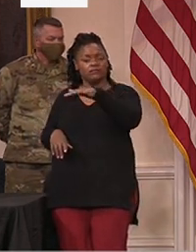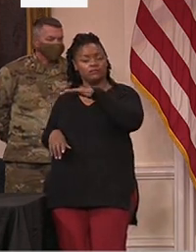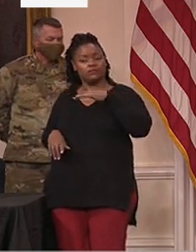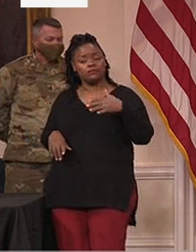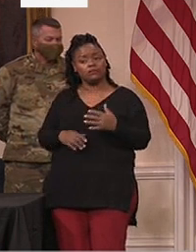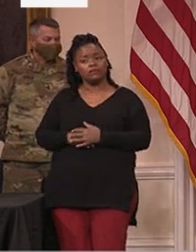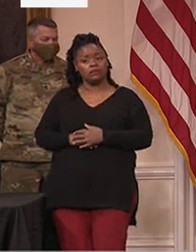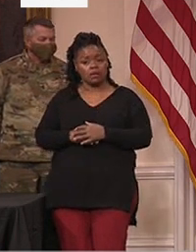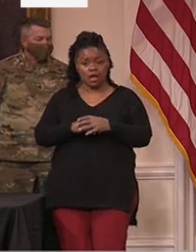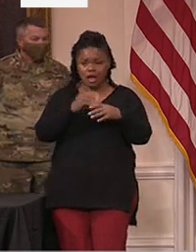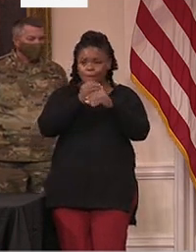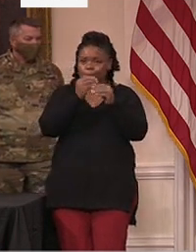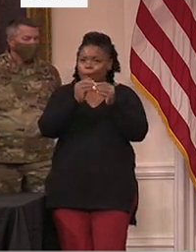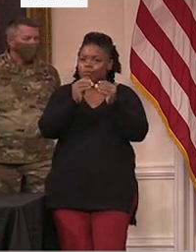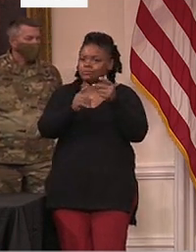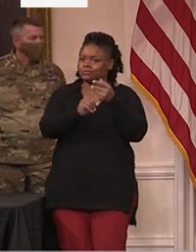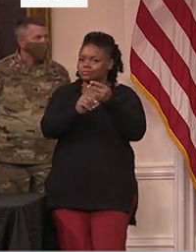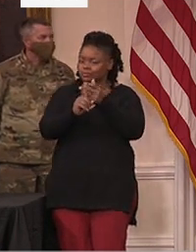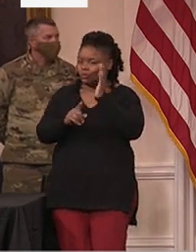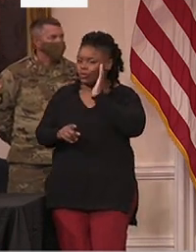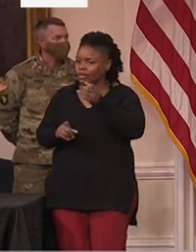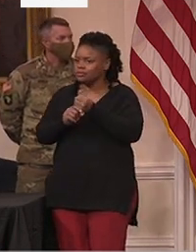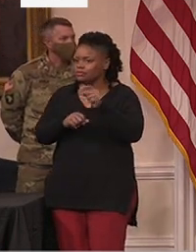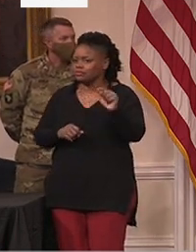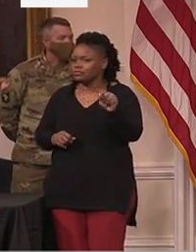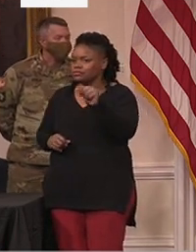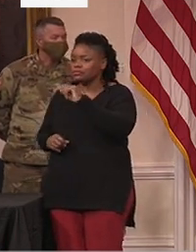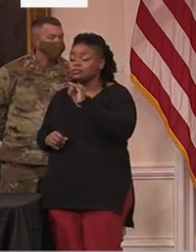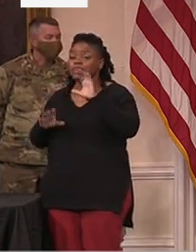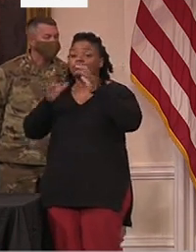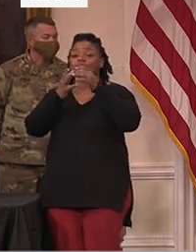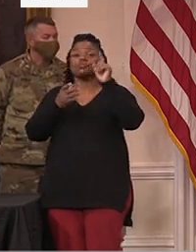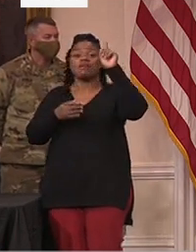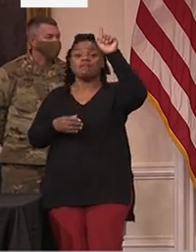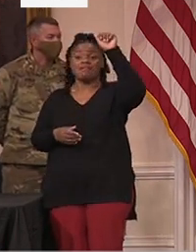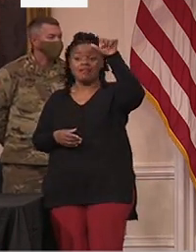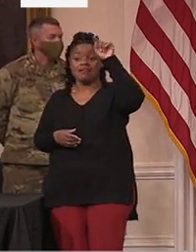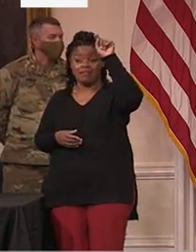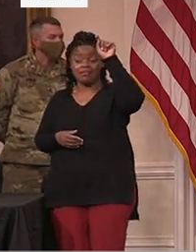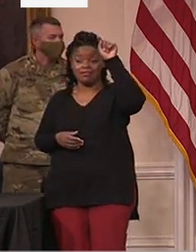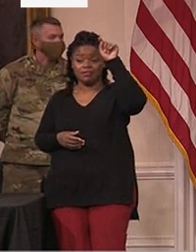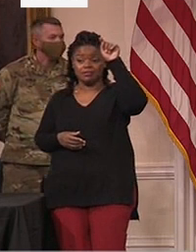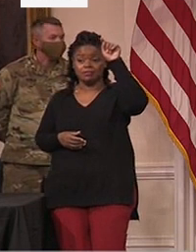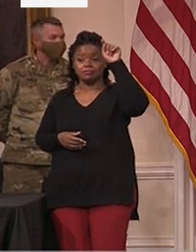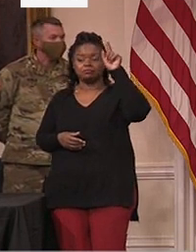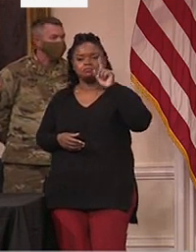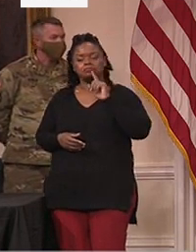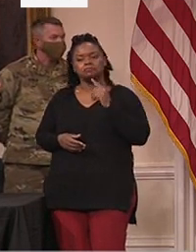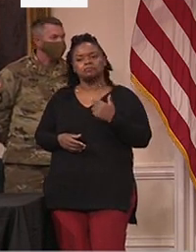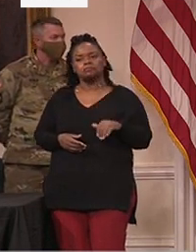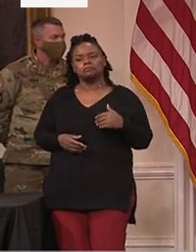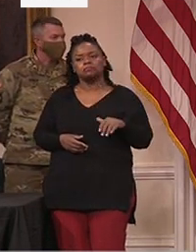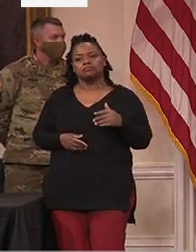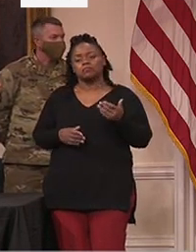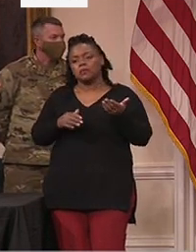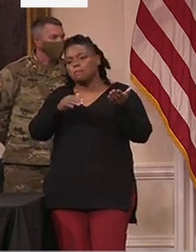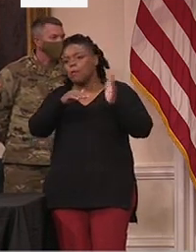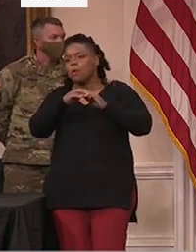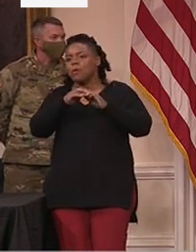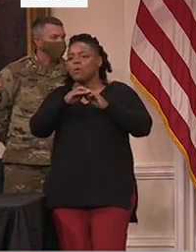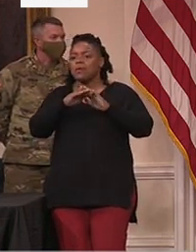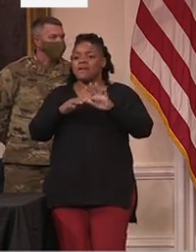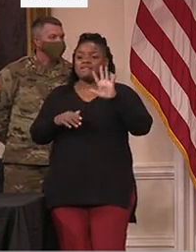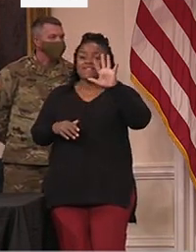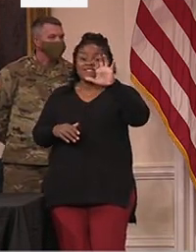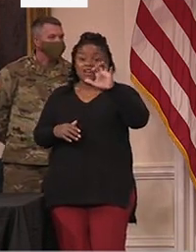But just phase one a is more than a half million Marylanders. So if you look at that pyramid, we